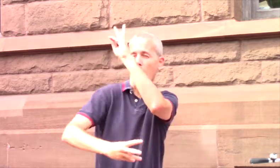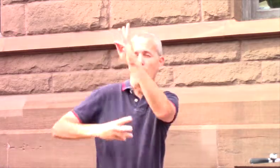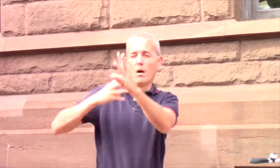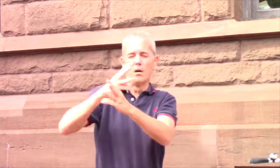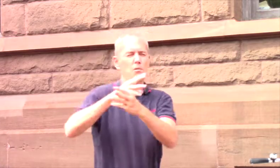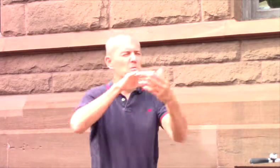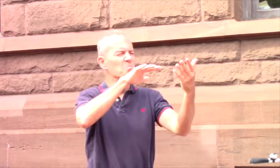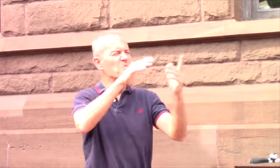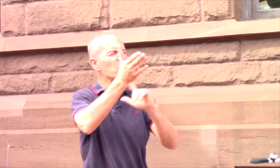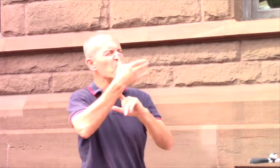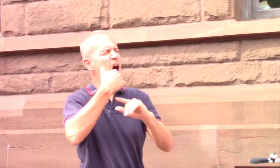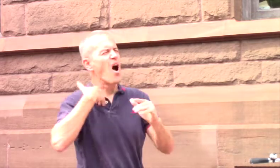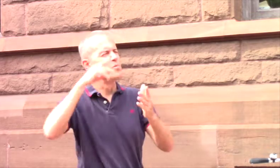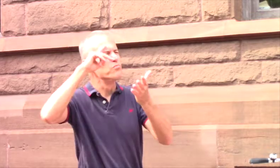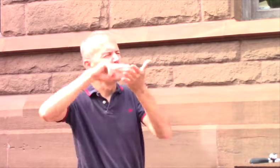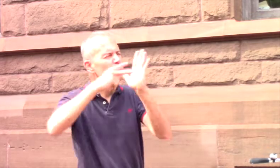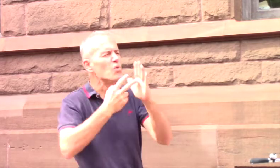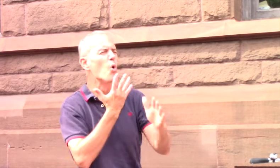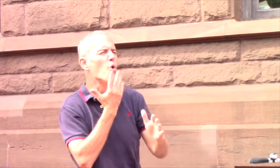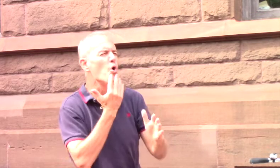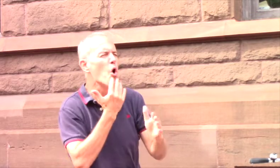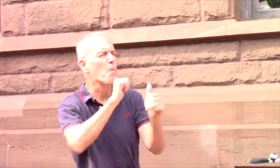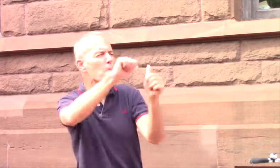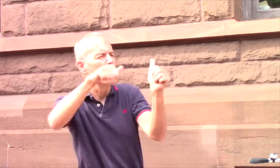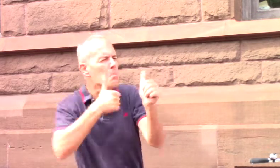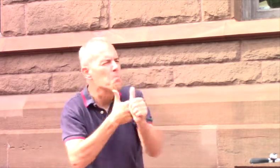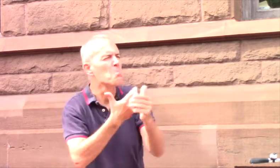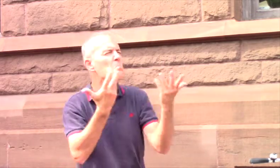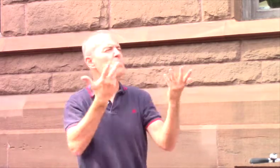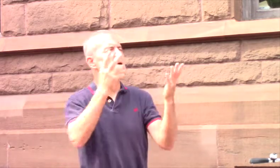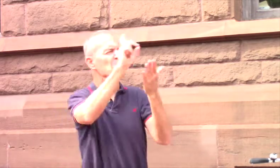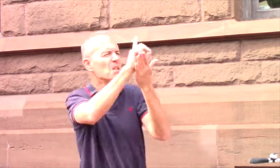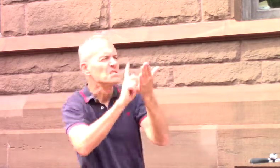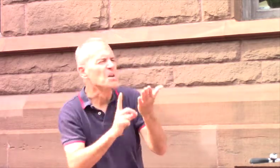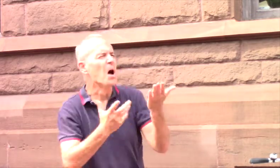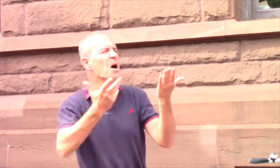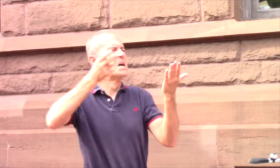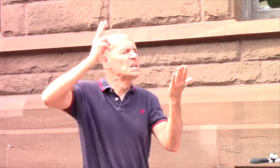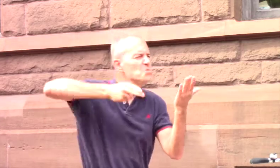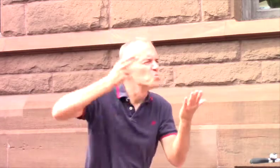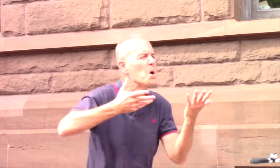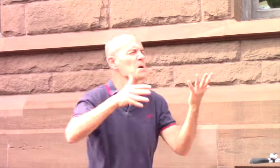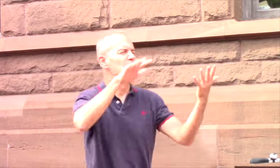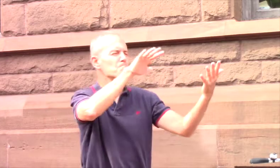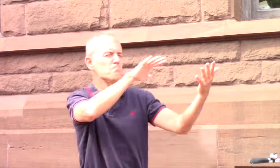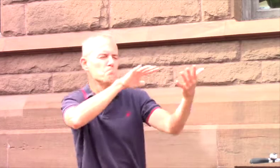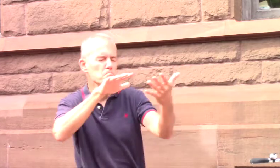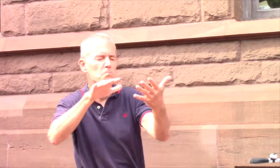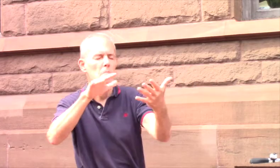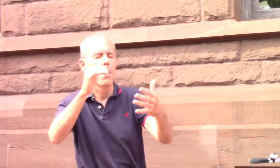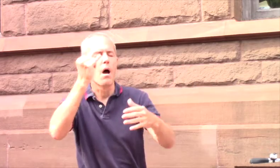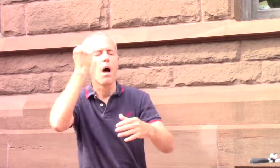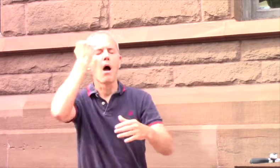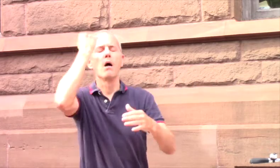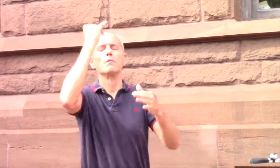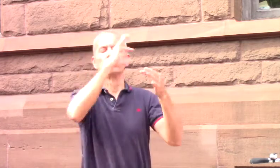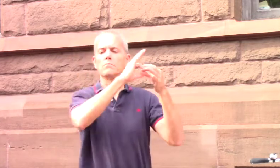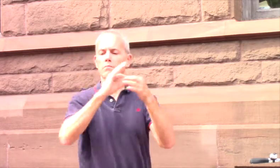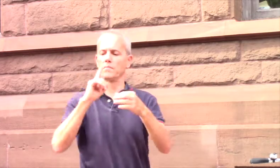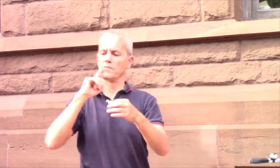,000 flags all over the world, and the purpose of color, and symbols, and design, and history, to look